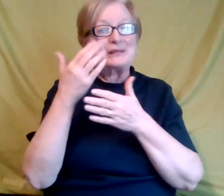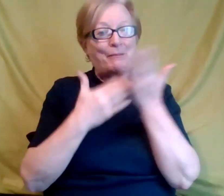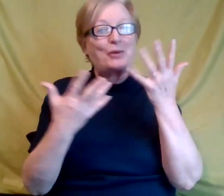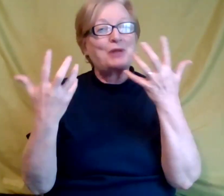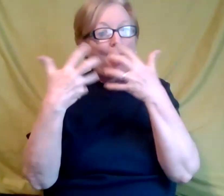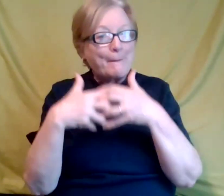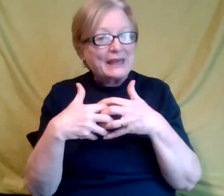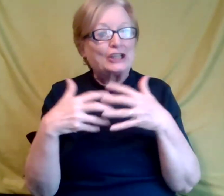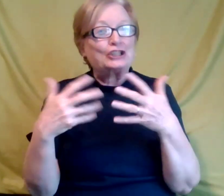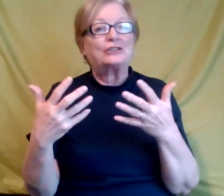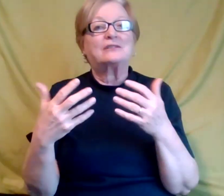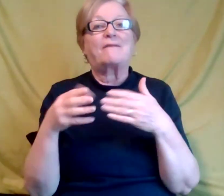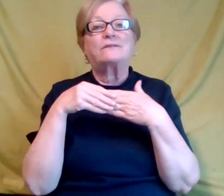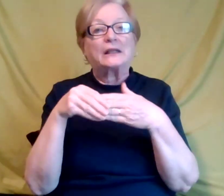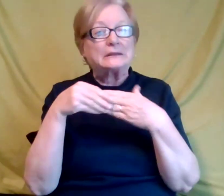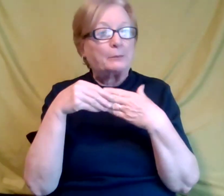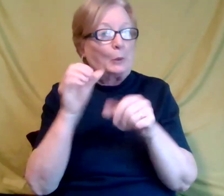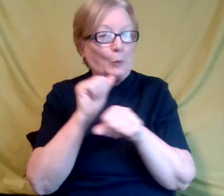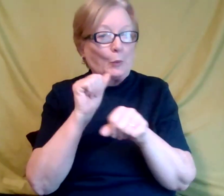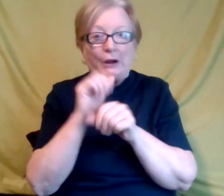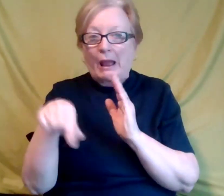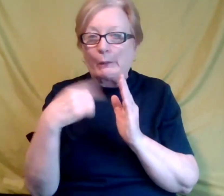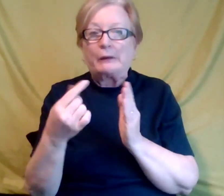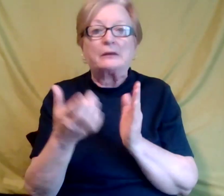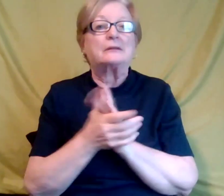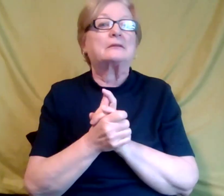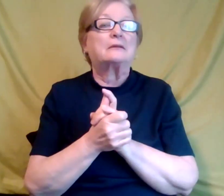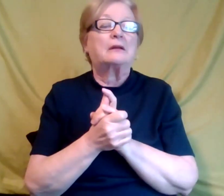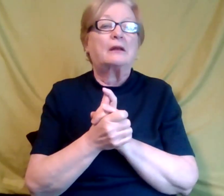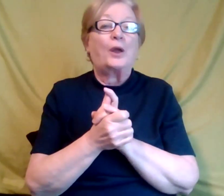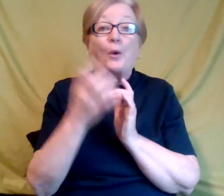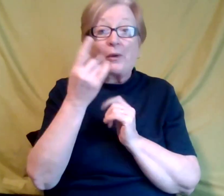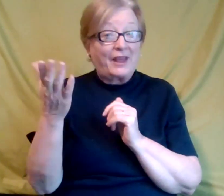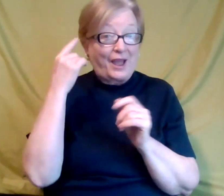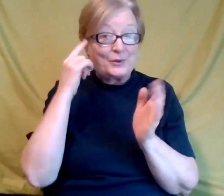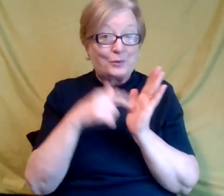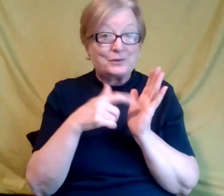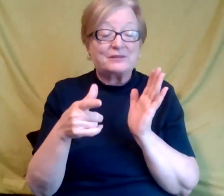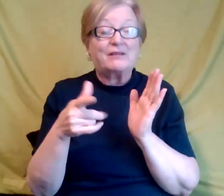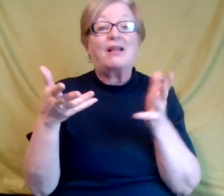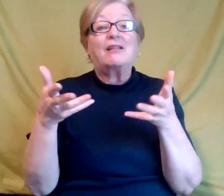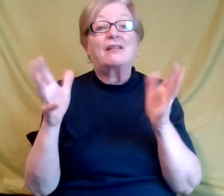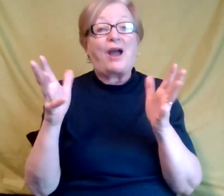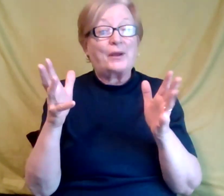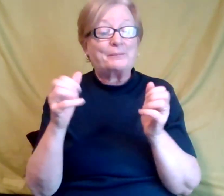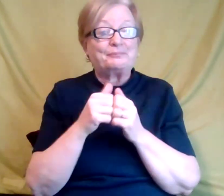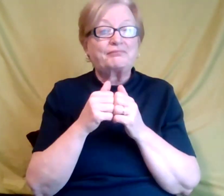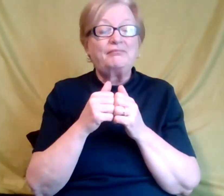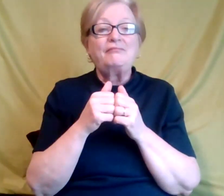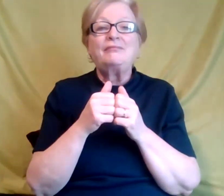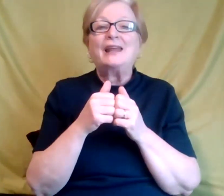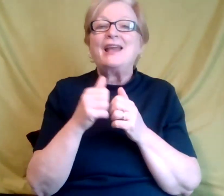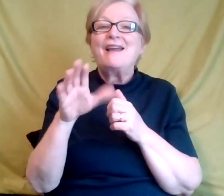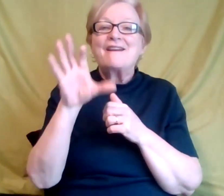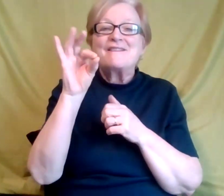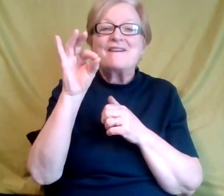again, flexible work hours, um, one of the things is, allowing, uh, fidget toys that can